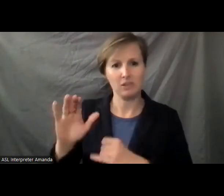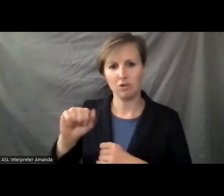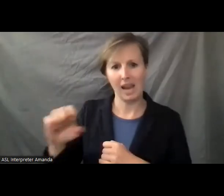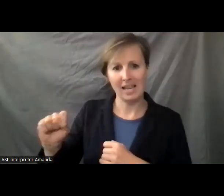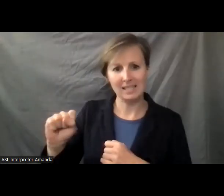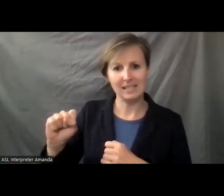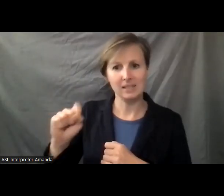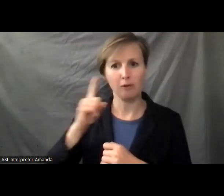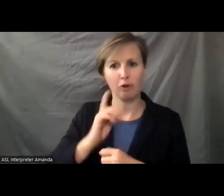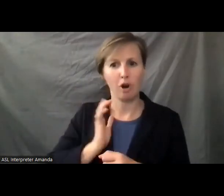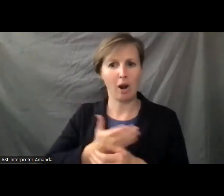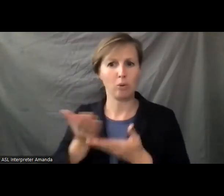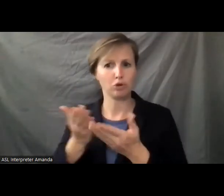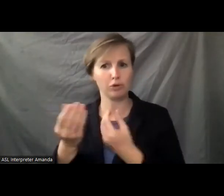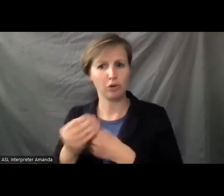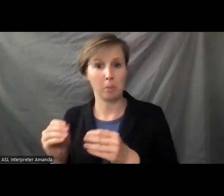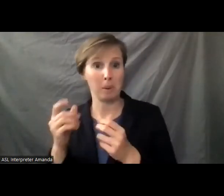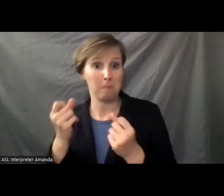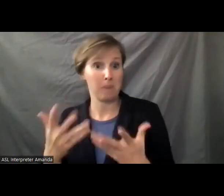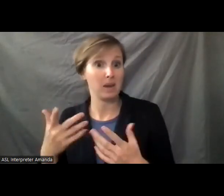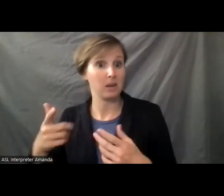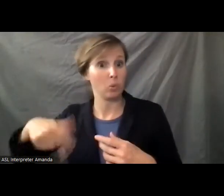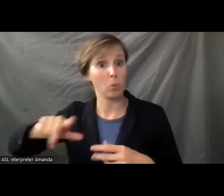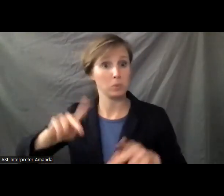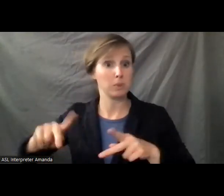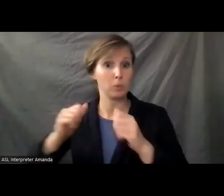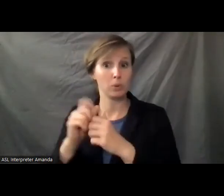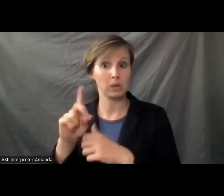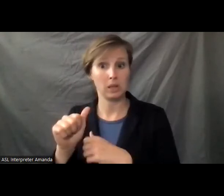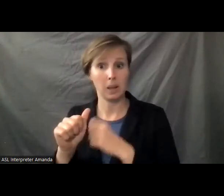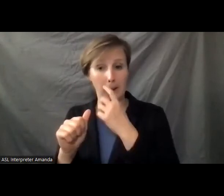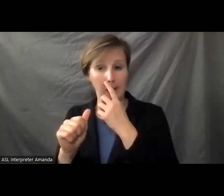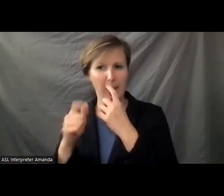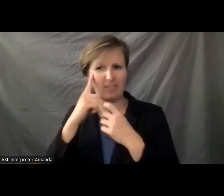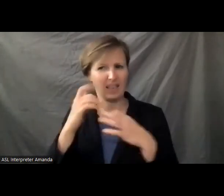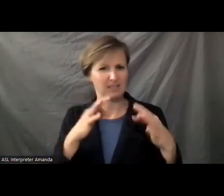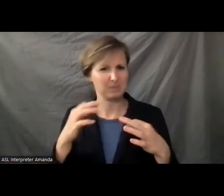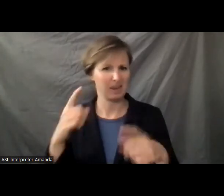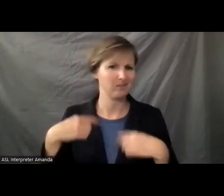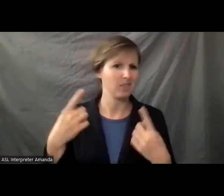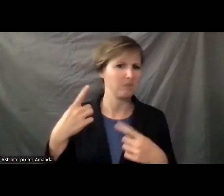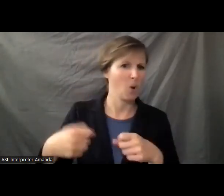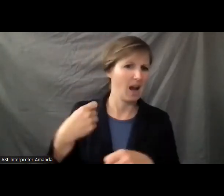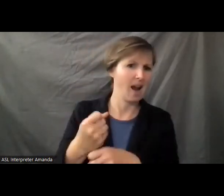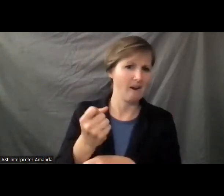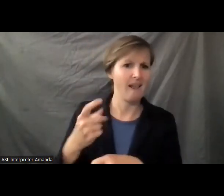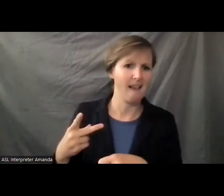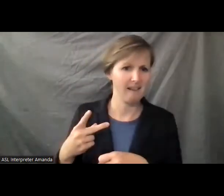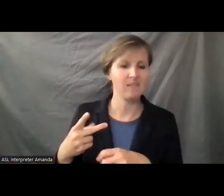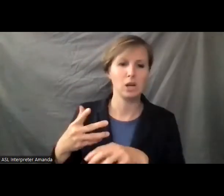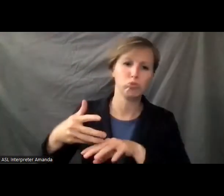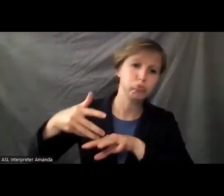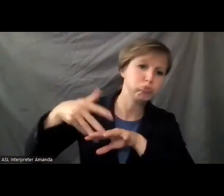Constitutional Service Office, many of them for people with disabilities. I think I've explained over the last hour and a half how deeply embedded